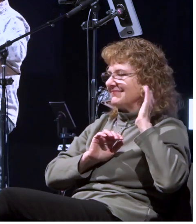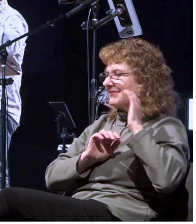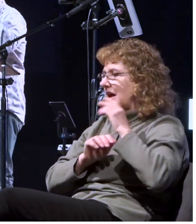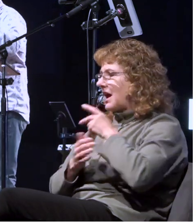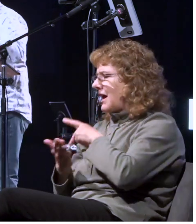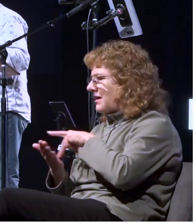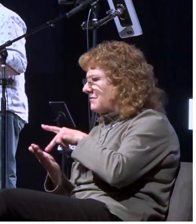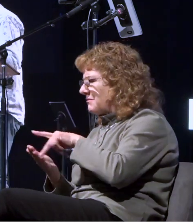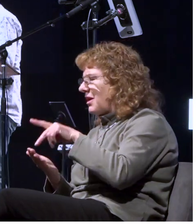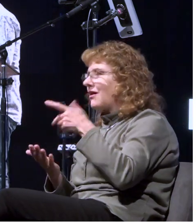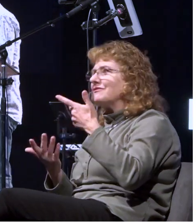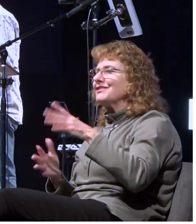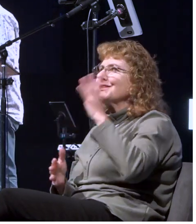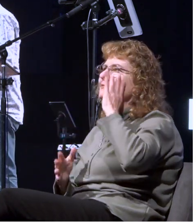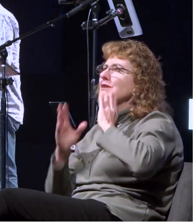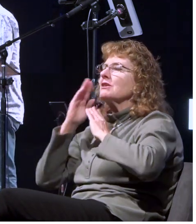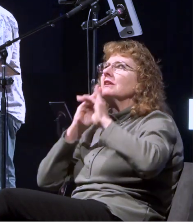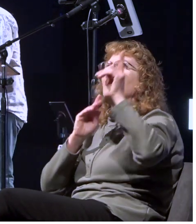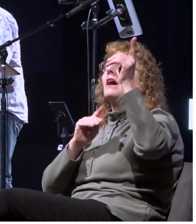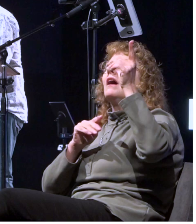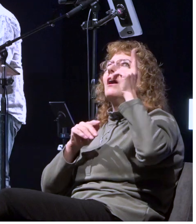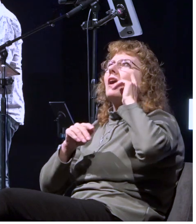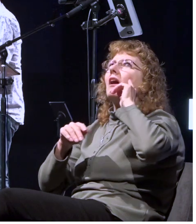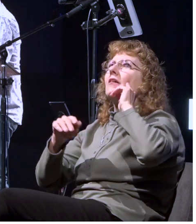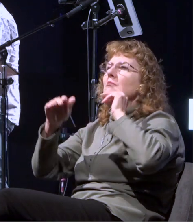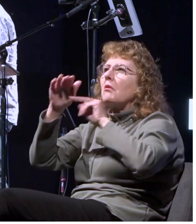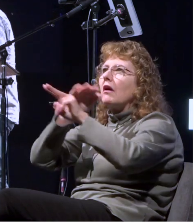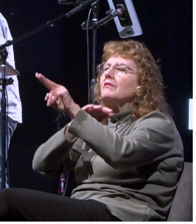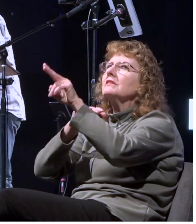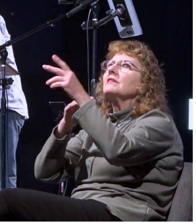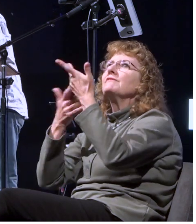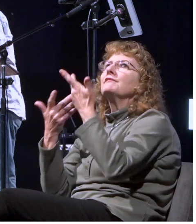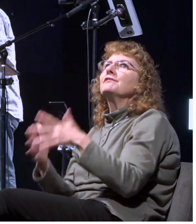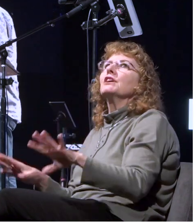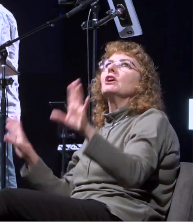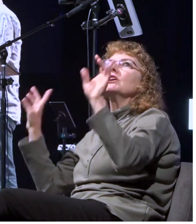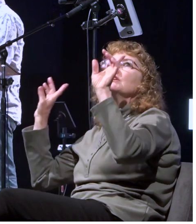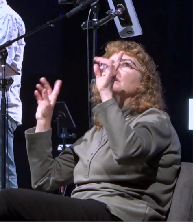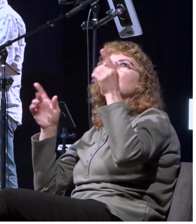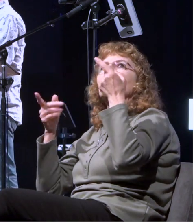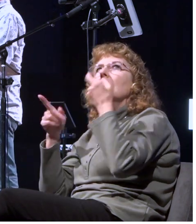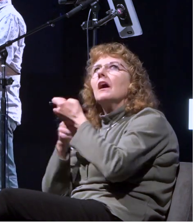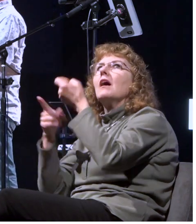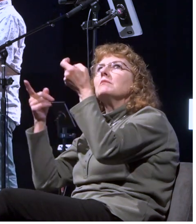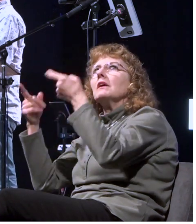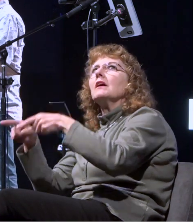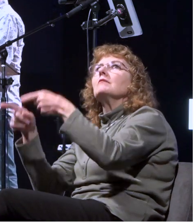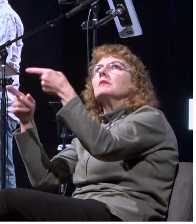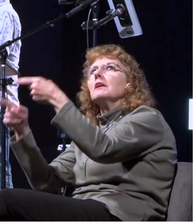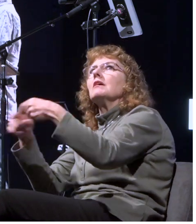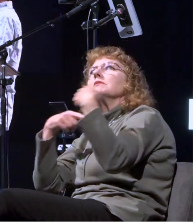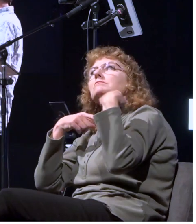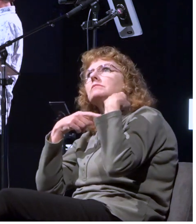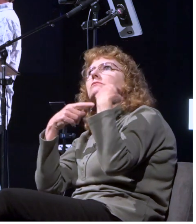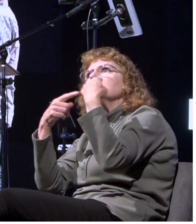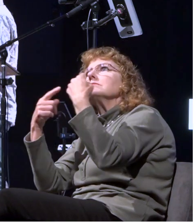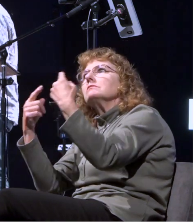after prophecy and god said that he was sending paul to the gentiles and what did he do he sent him to the